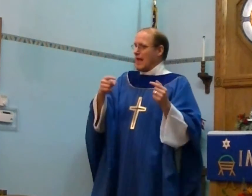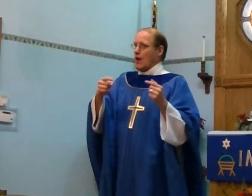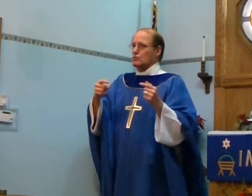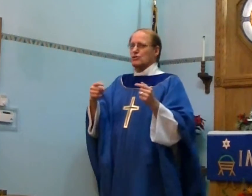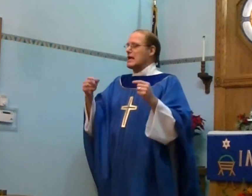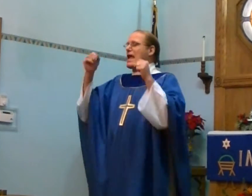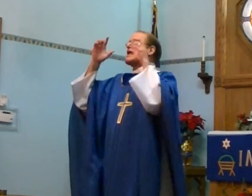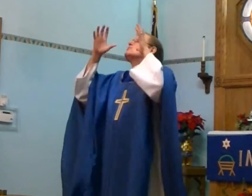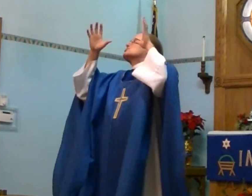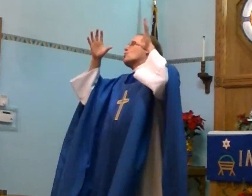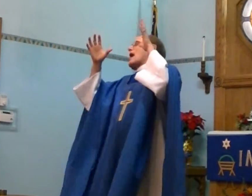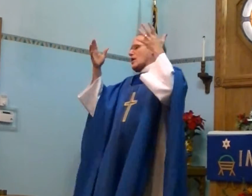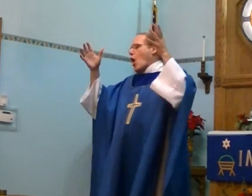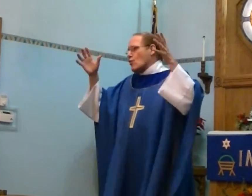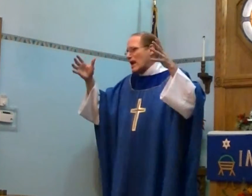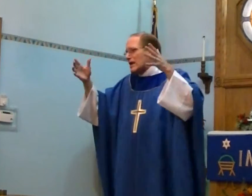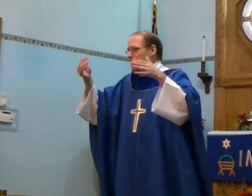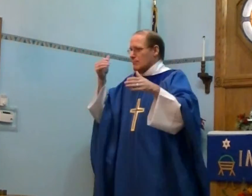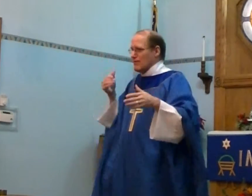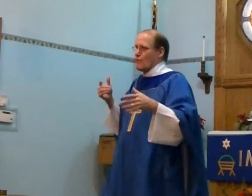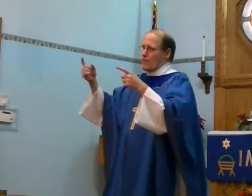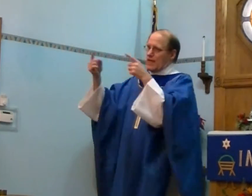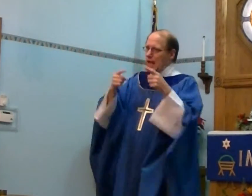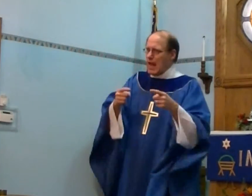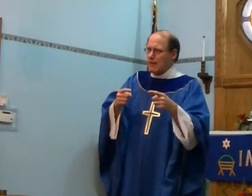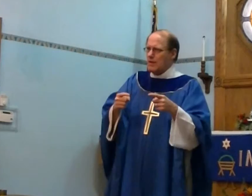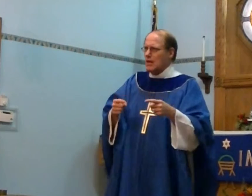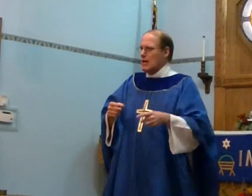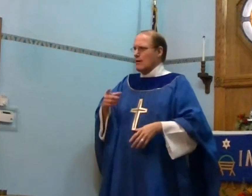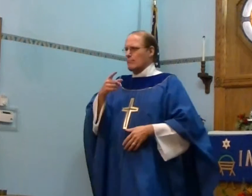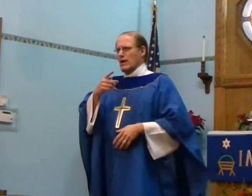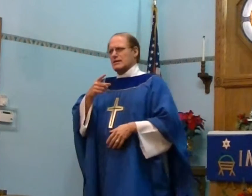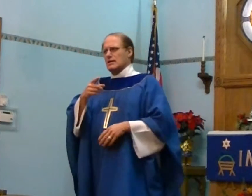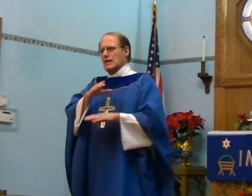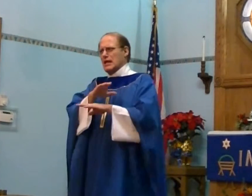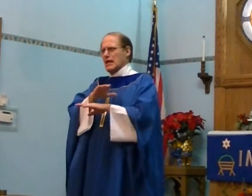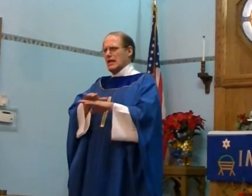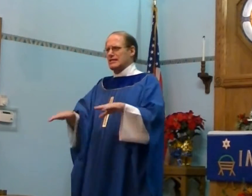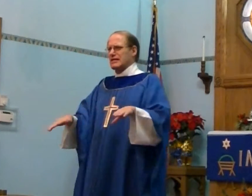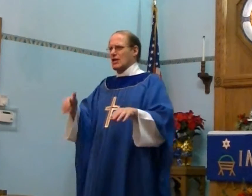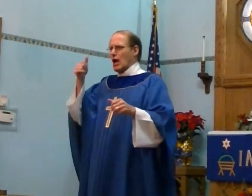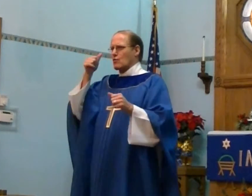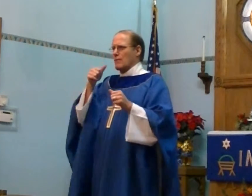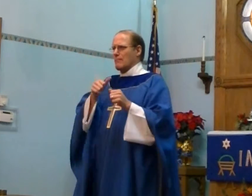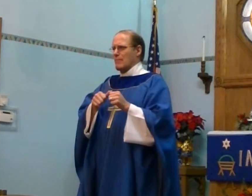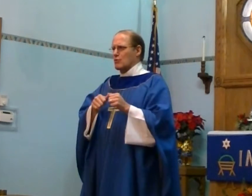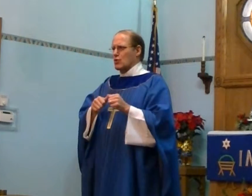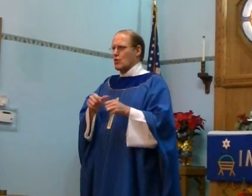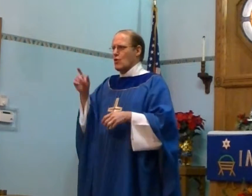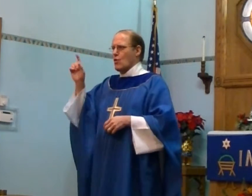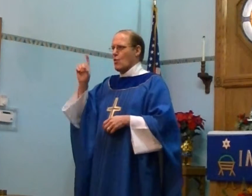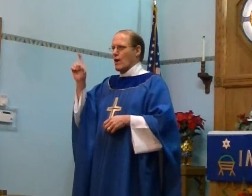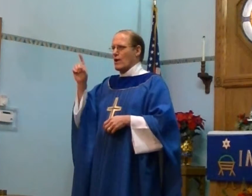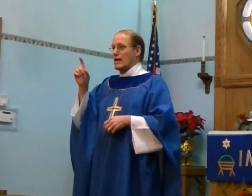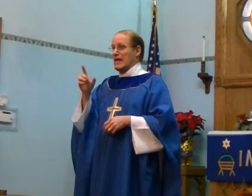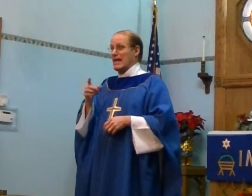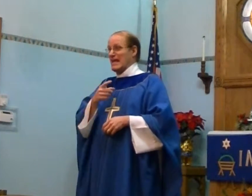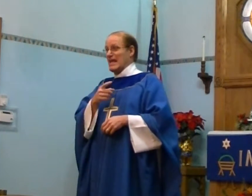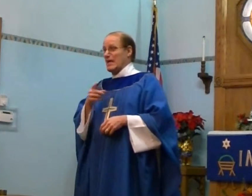out he was awake already before they came but he did not remember where he